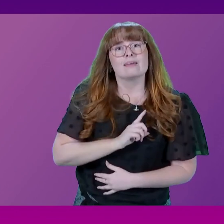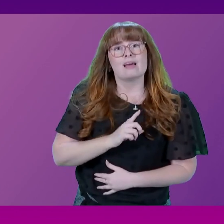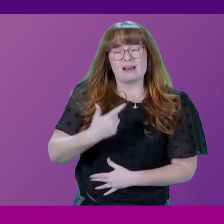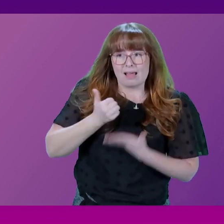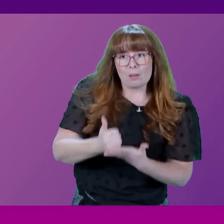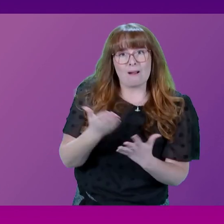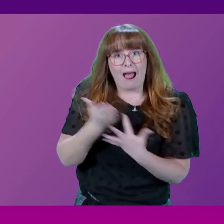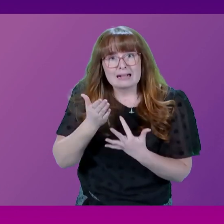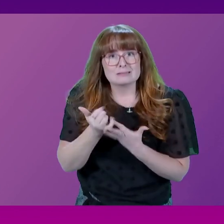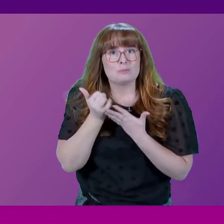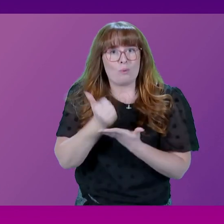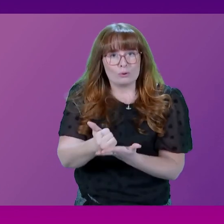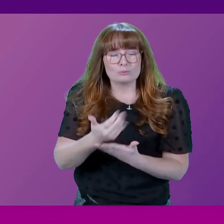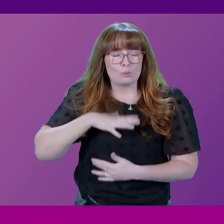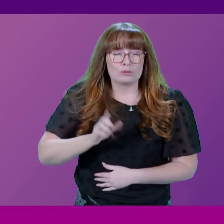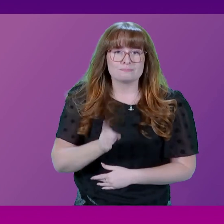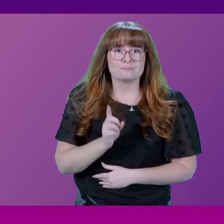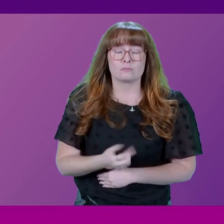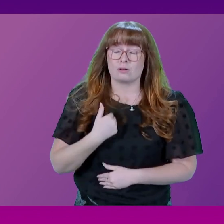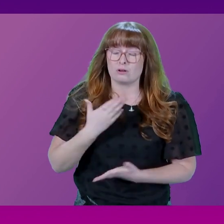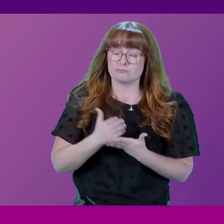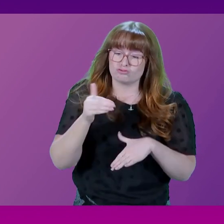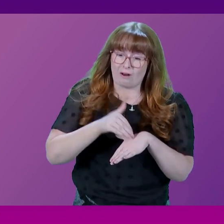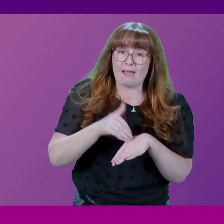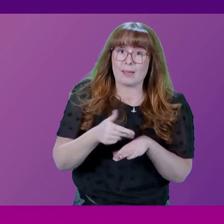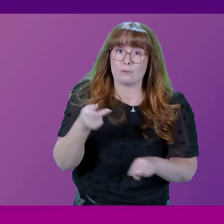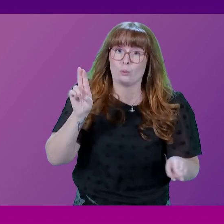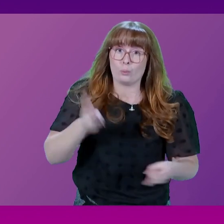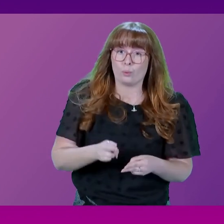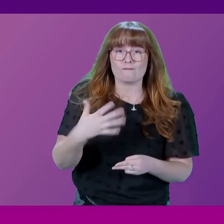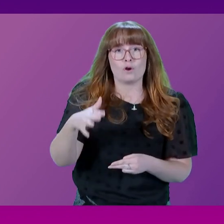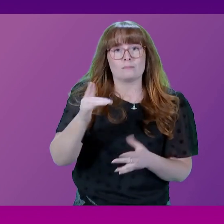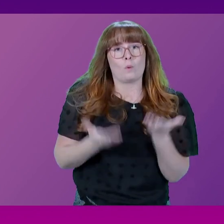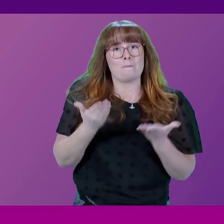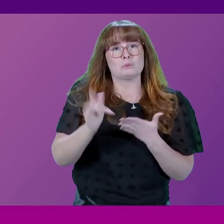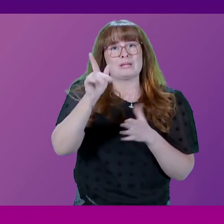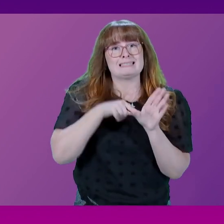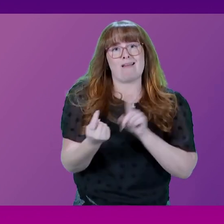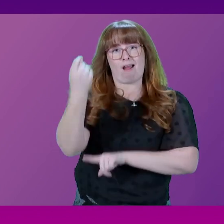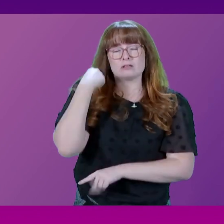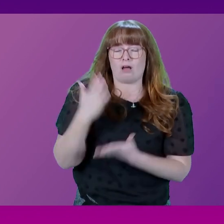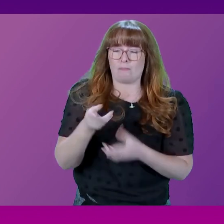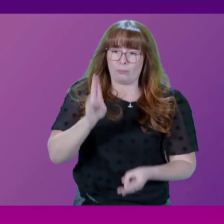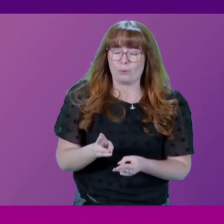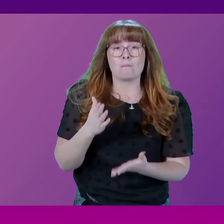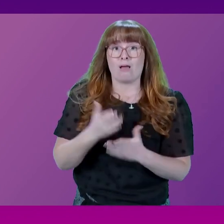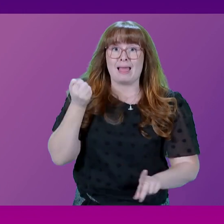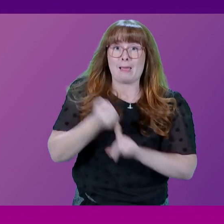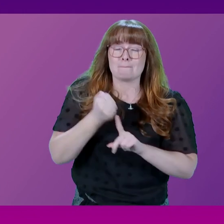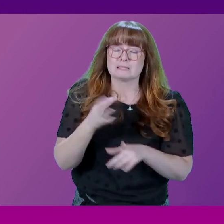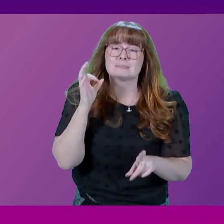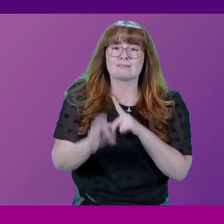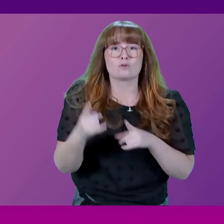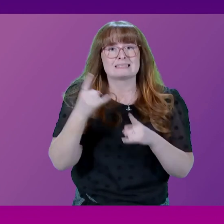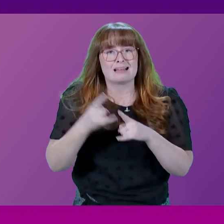to access that support. While there are fewer crimes and fewer victims than over a decade ago, the impact on victims particularly of sexual and